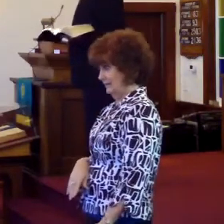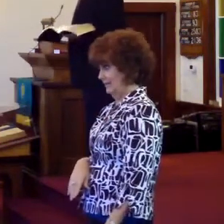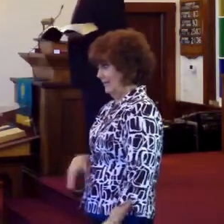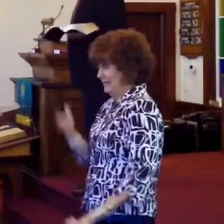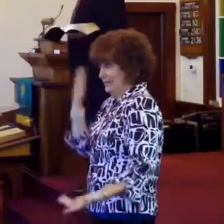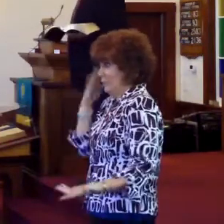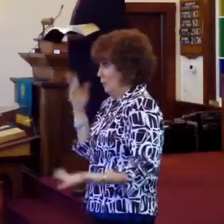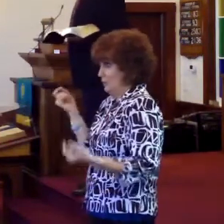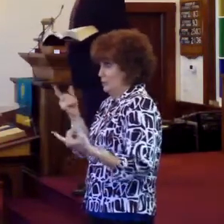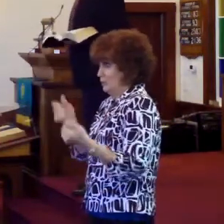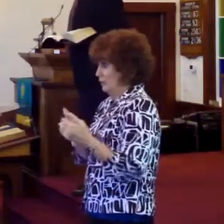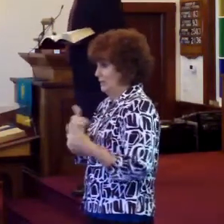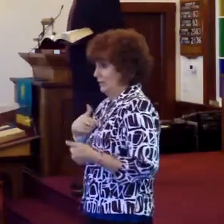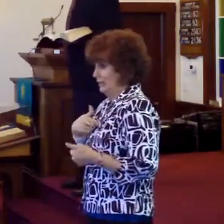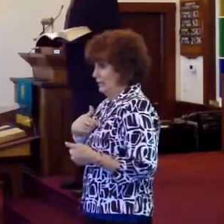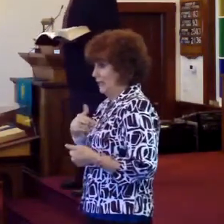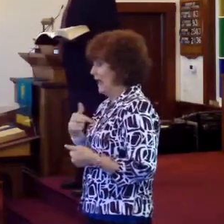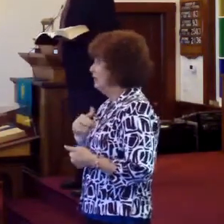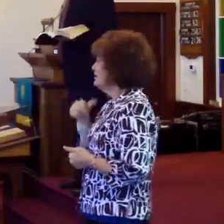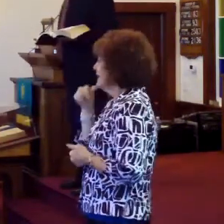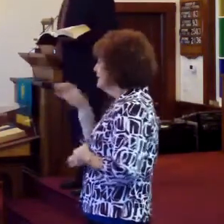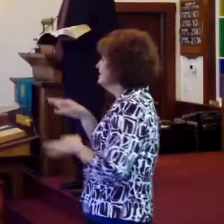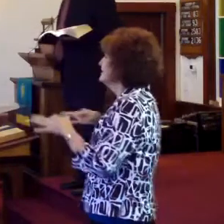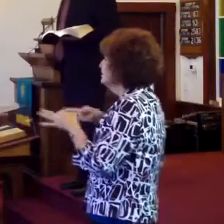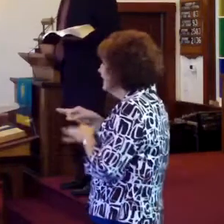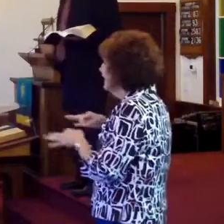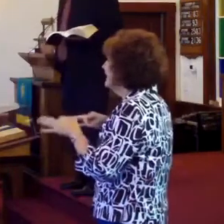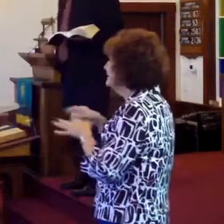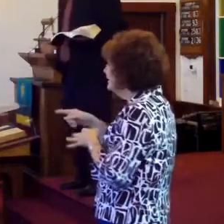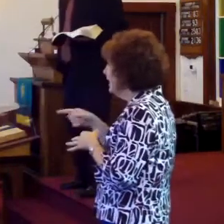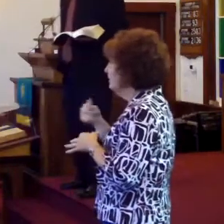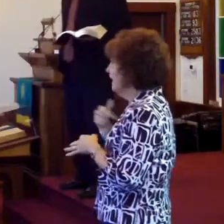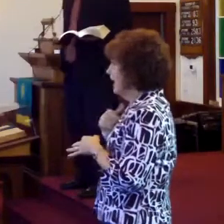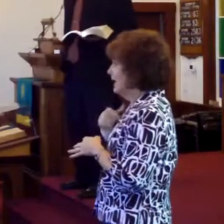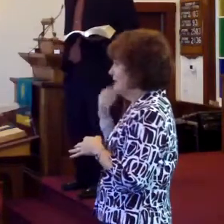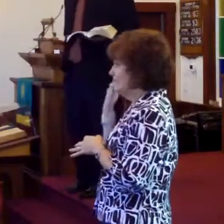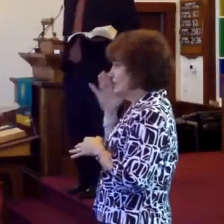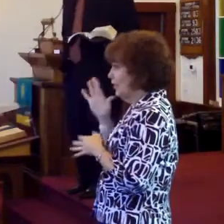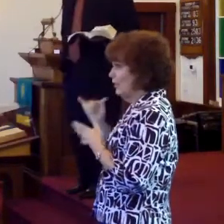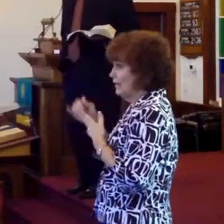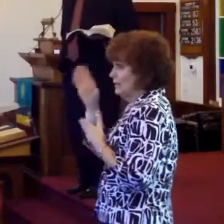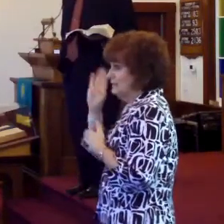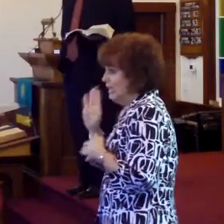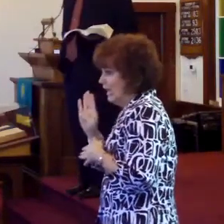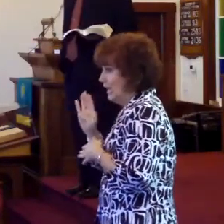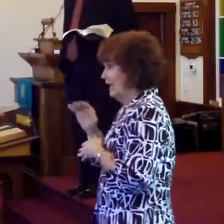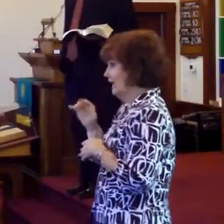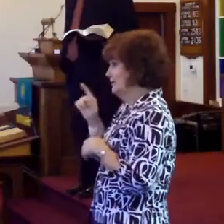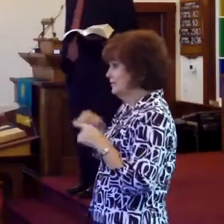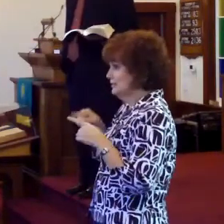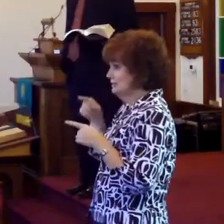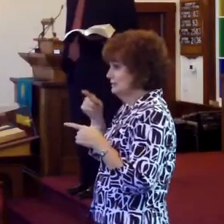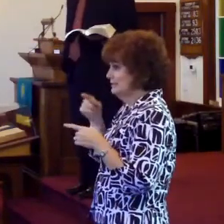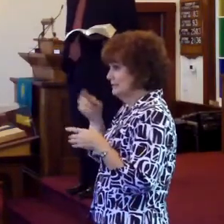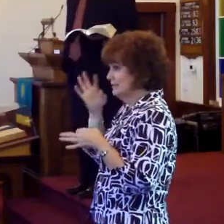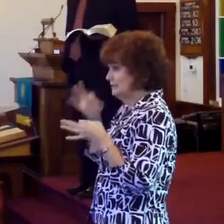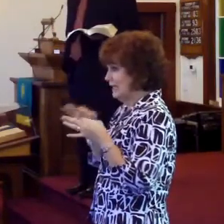They didn't know what to do with me. I wasn't going to tell them that I didn't know that there was a God or didn't believe in it.